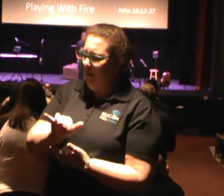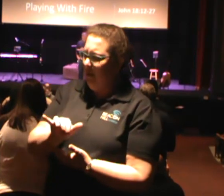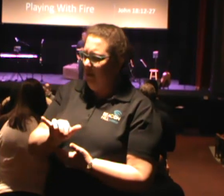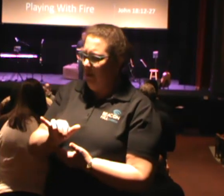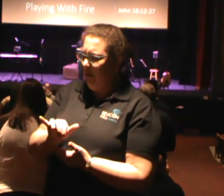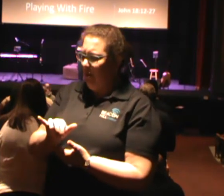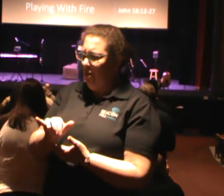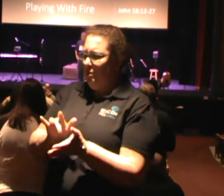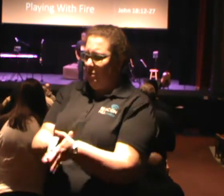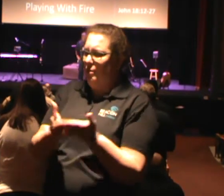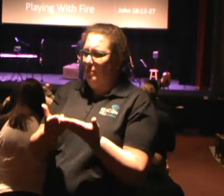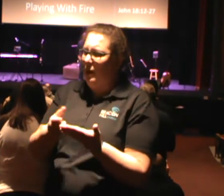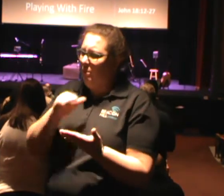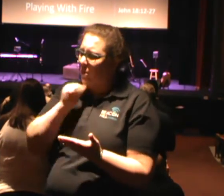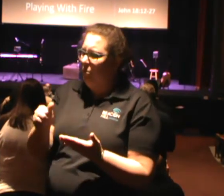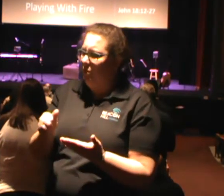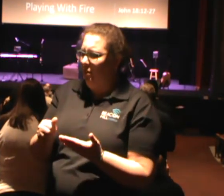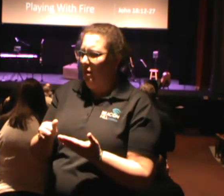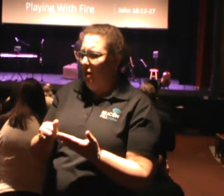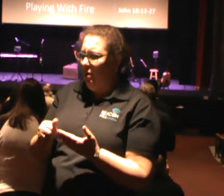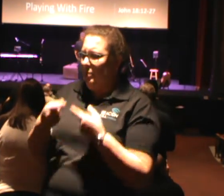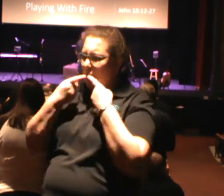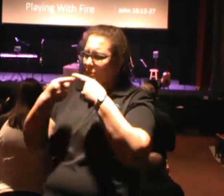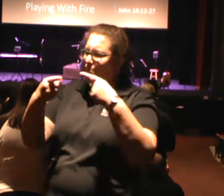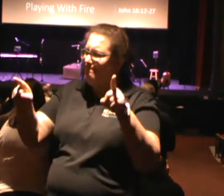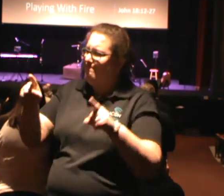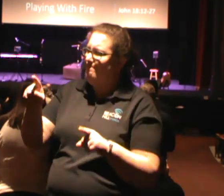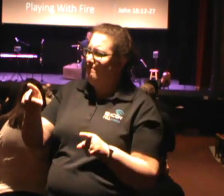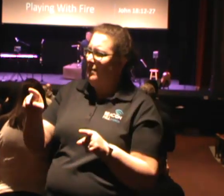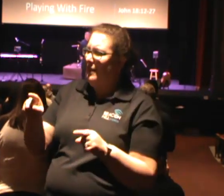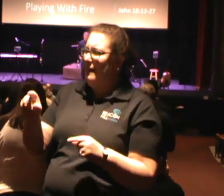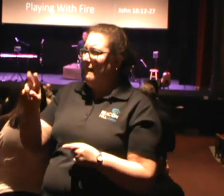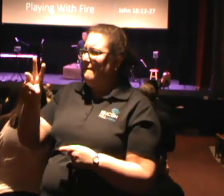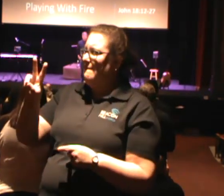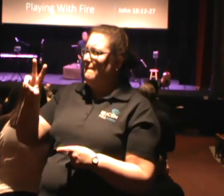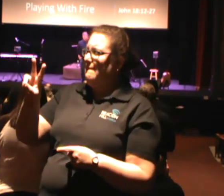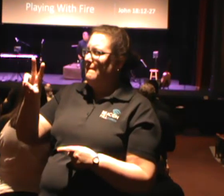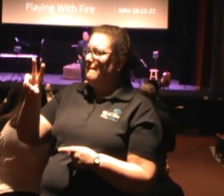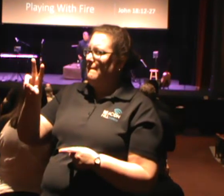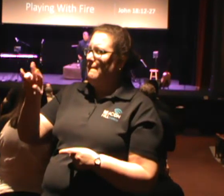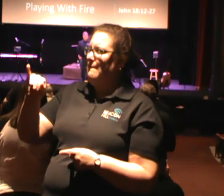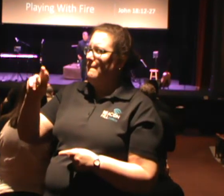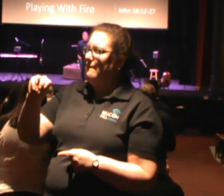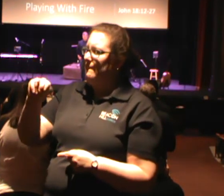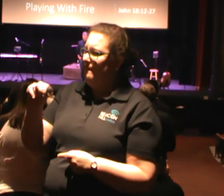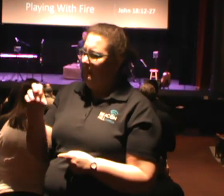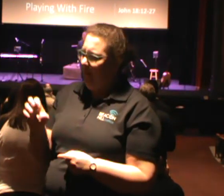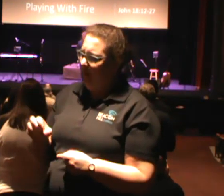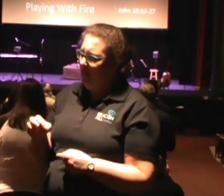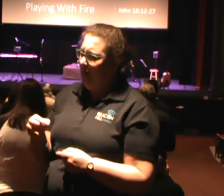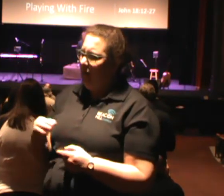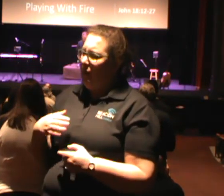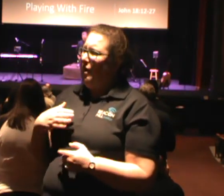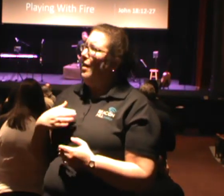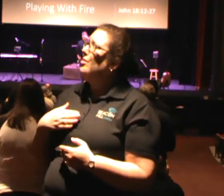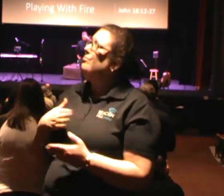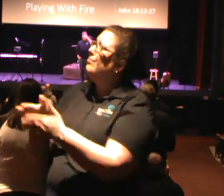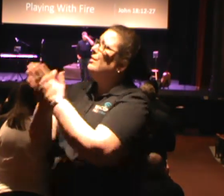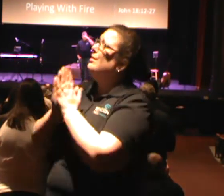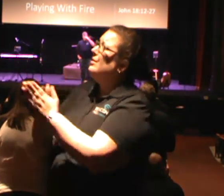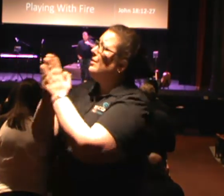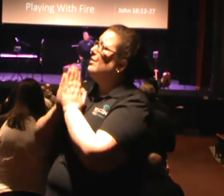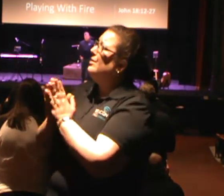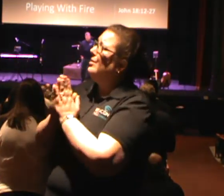you would be with me now, your servant, as I proclaim your word, that I'll be able to proclaim it with boldness and with conviction and clarity of speech.